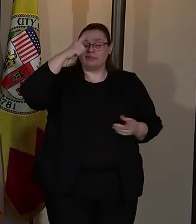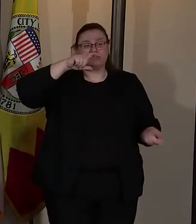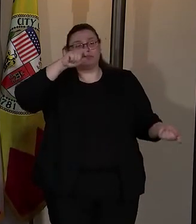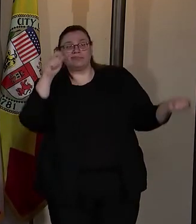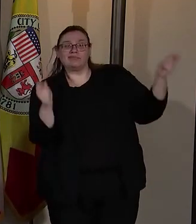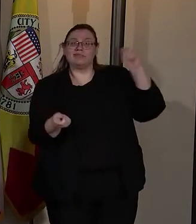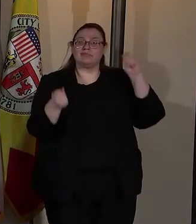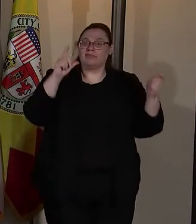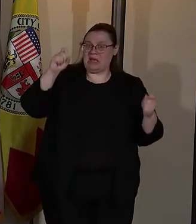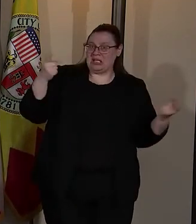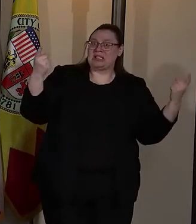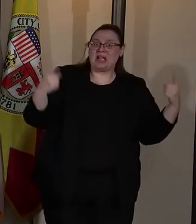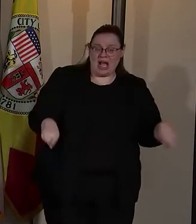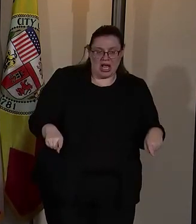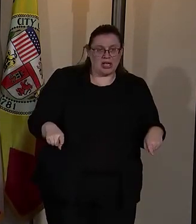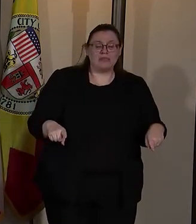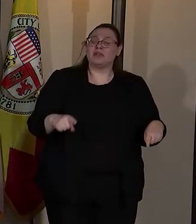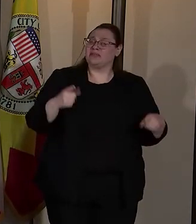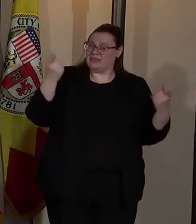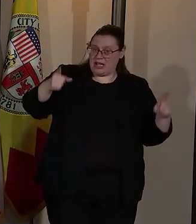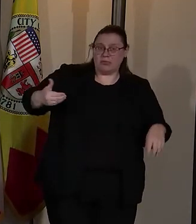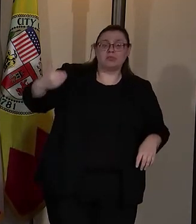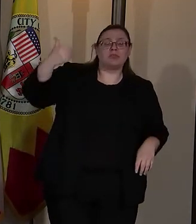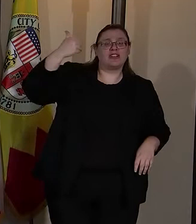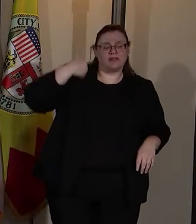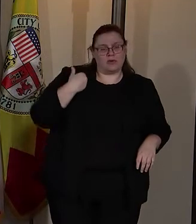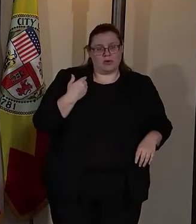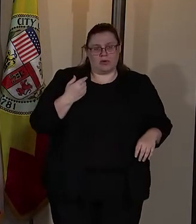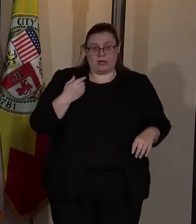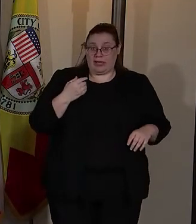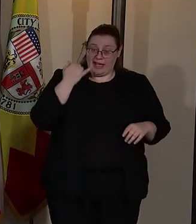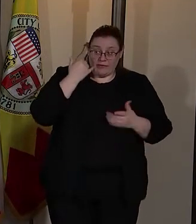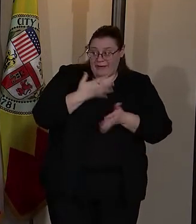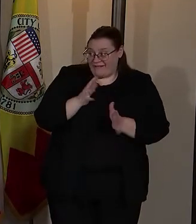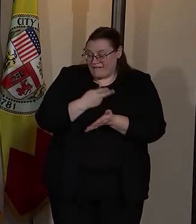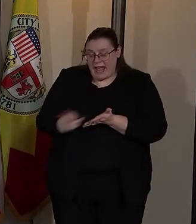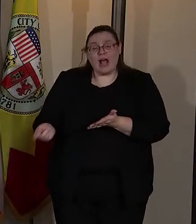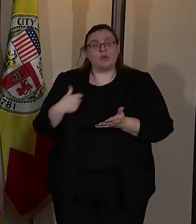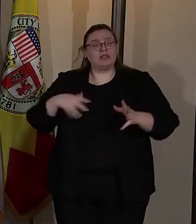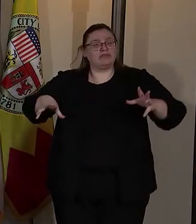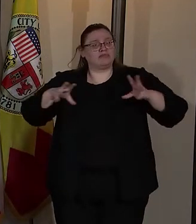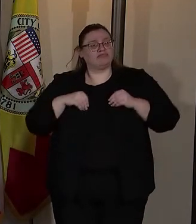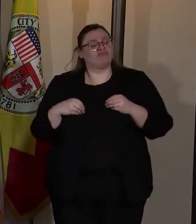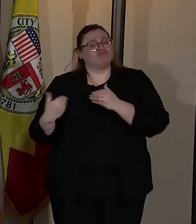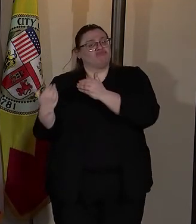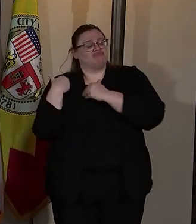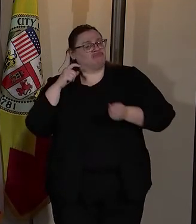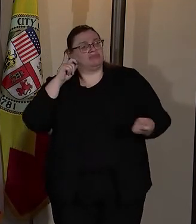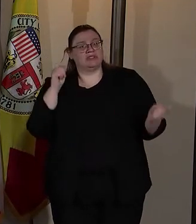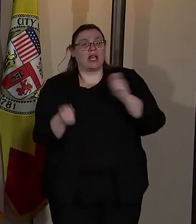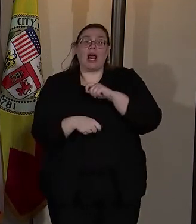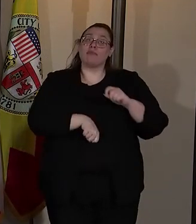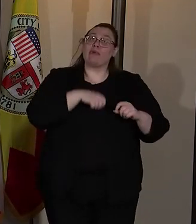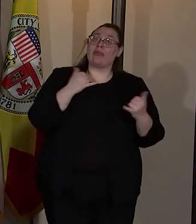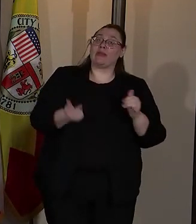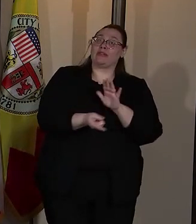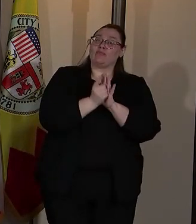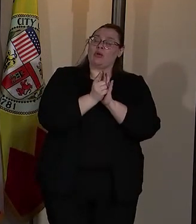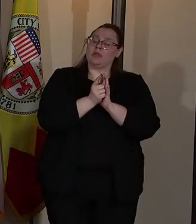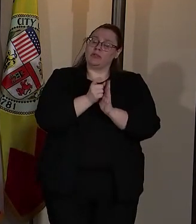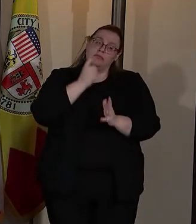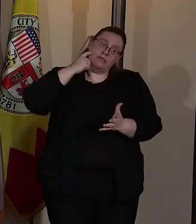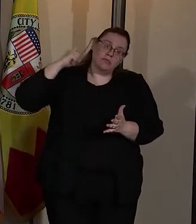It's one that has continued to address where it has failed and I'm proud that in this moment of memorializing